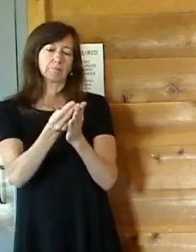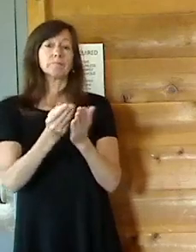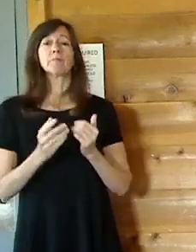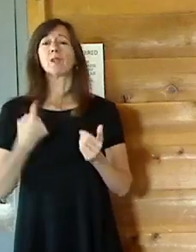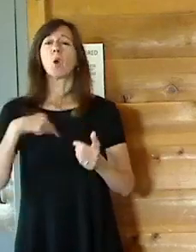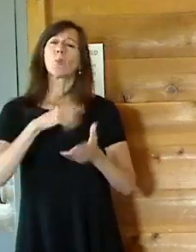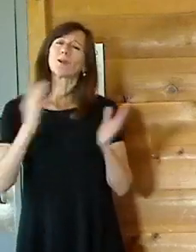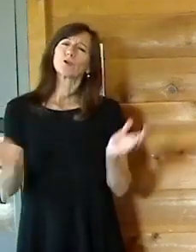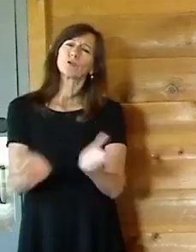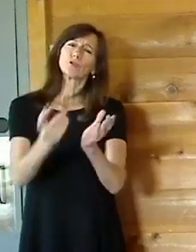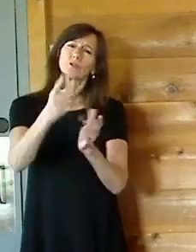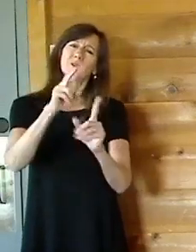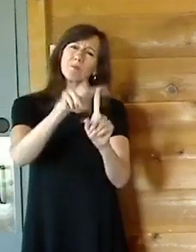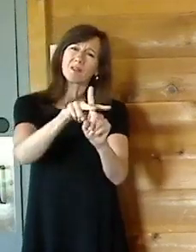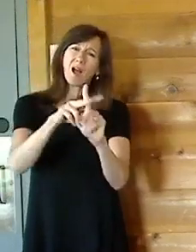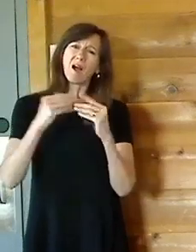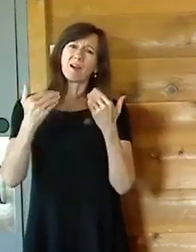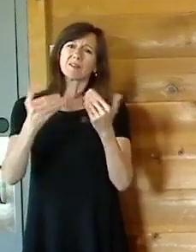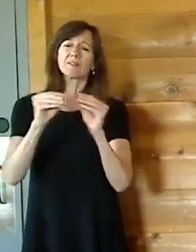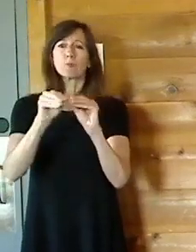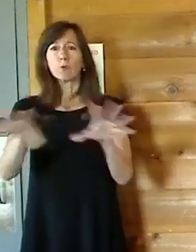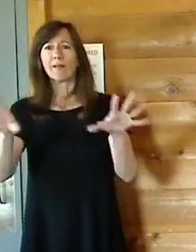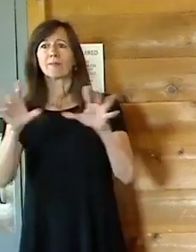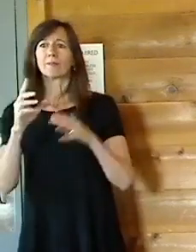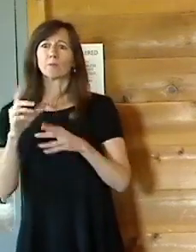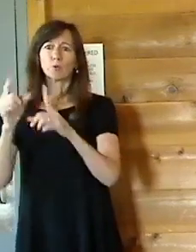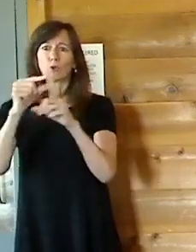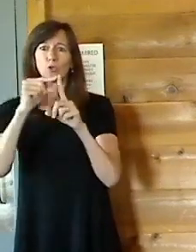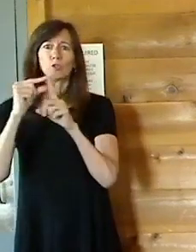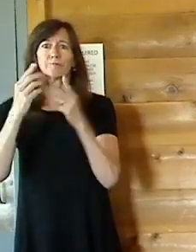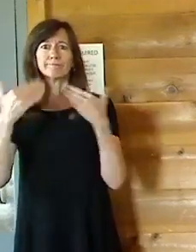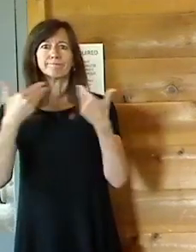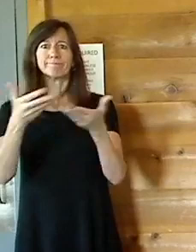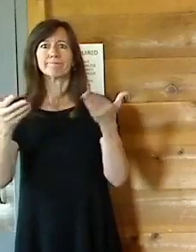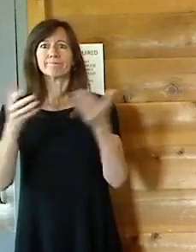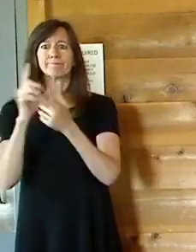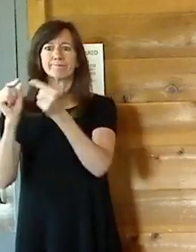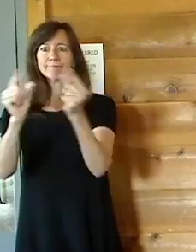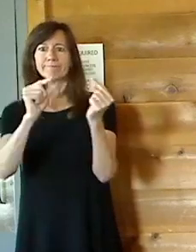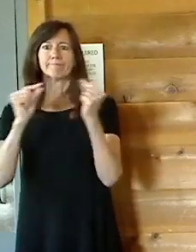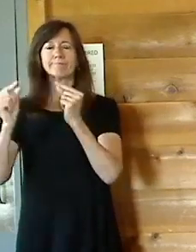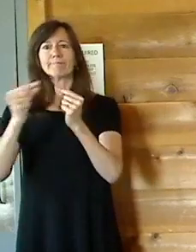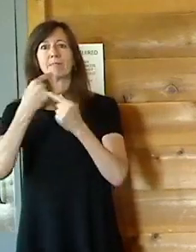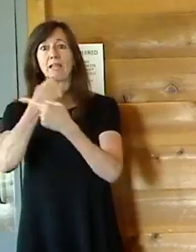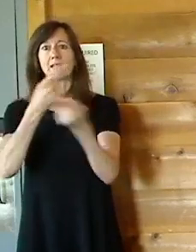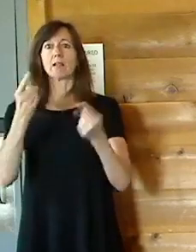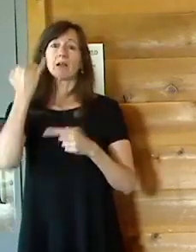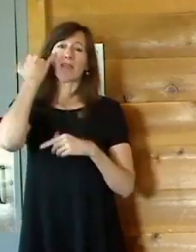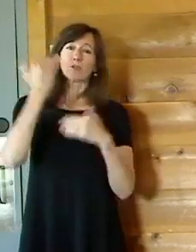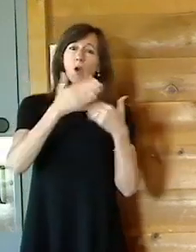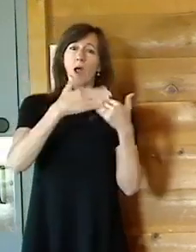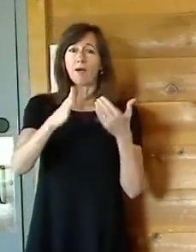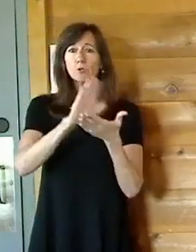Yes. you're, like I said, if you're an organization that does summer art program or after school programming, if you're a not-for-profit and you need to buy